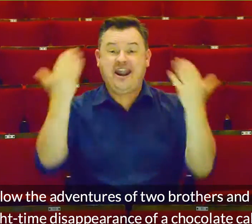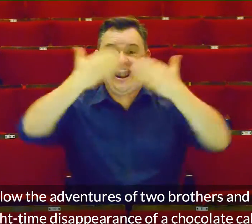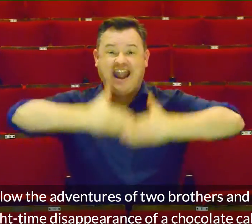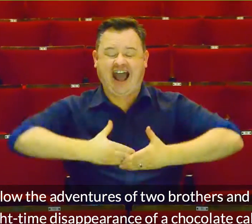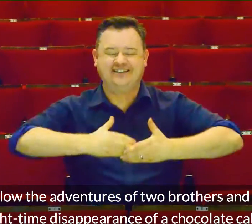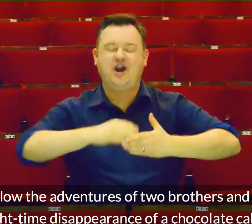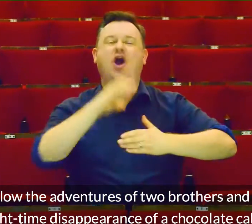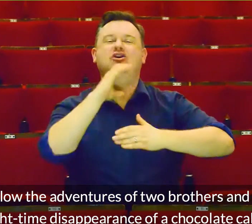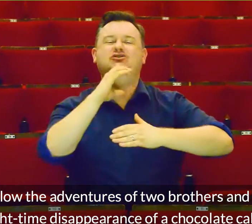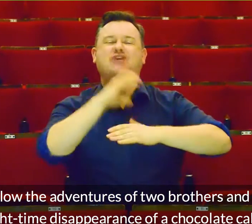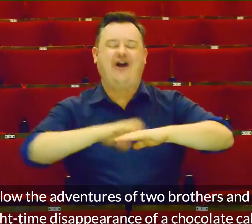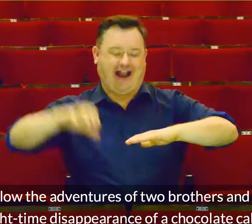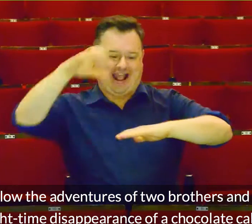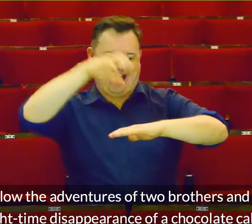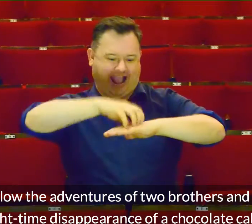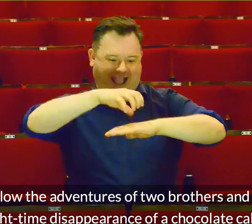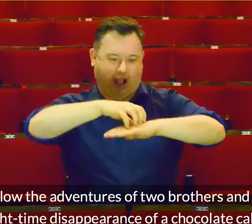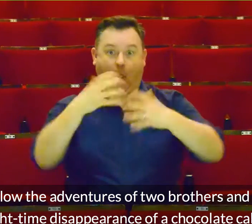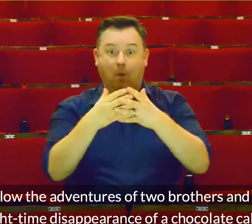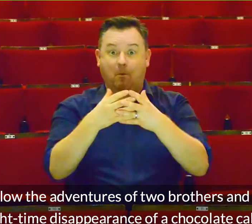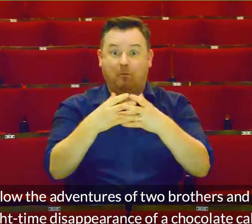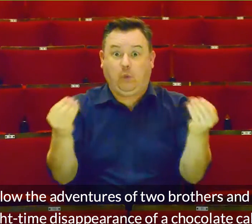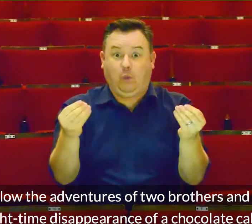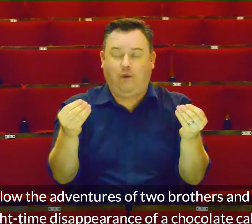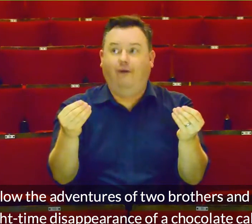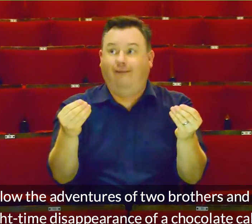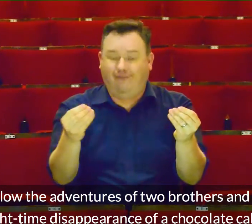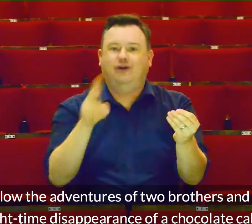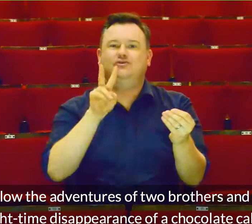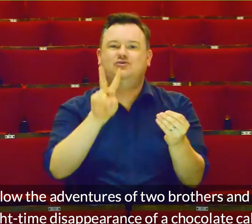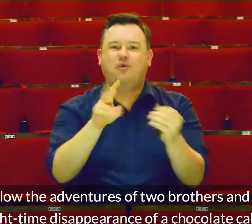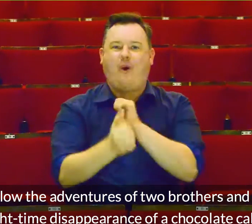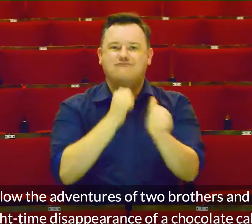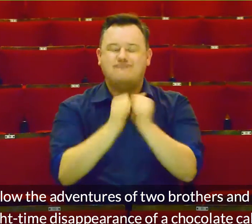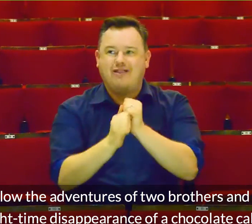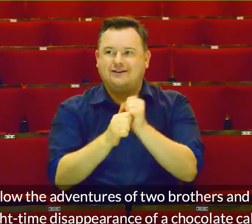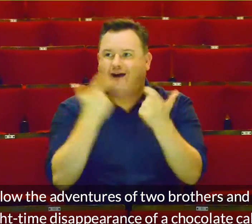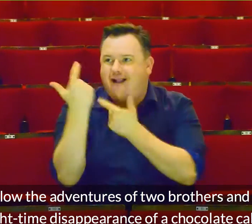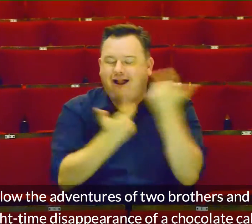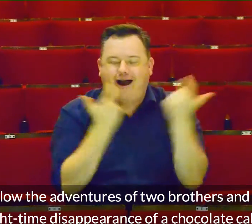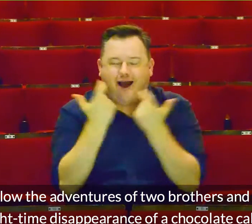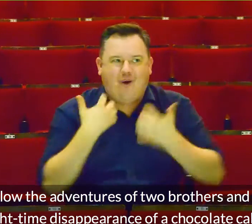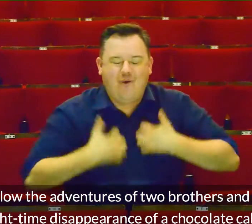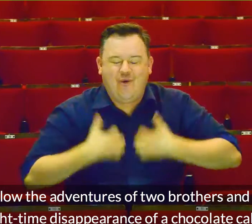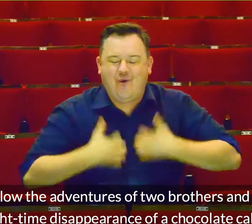Follow the adventures of two brothers and the nighttime disappearance of a chocolate cake.